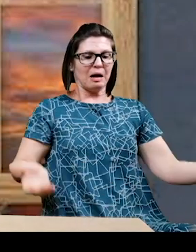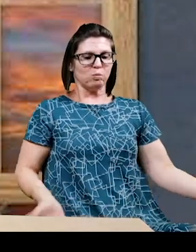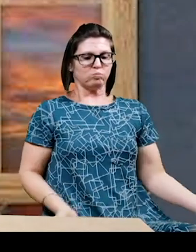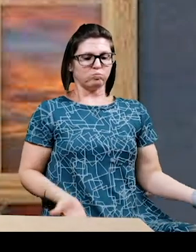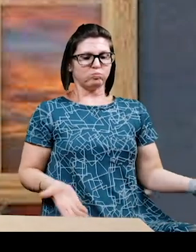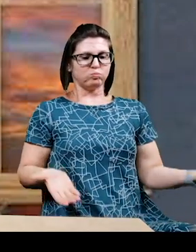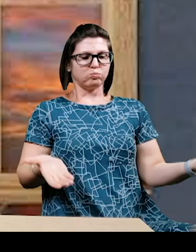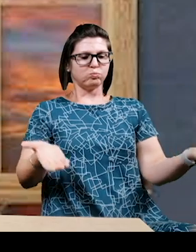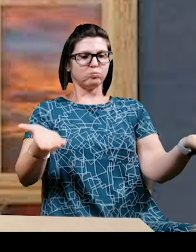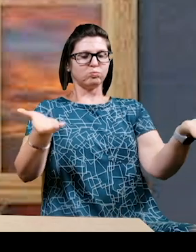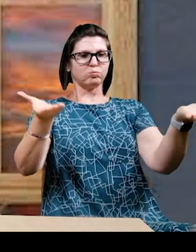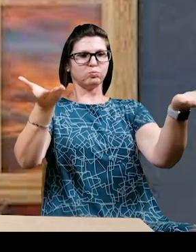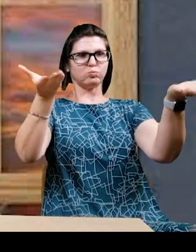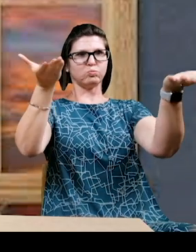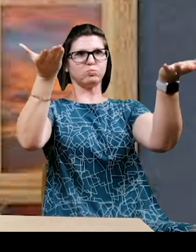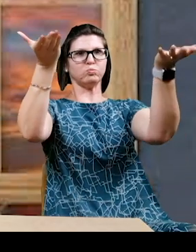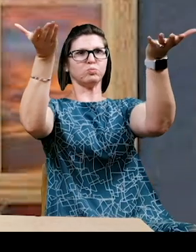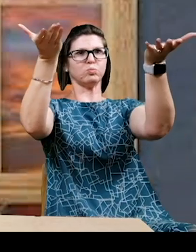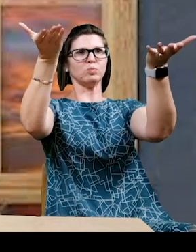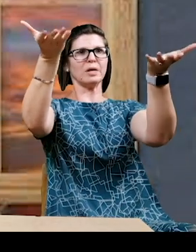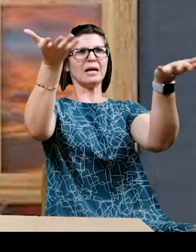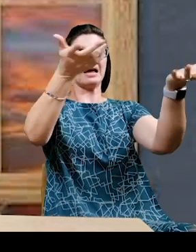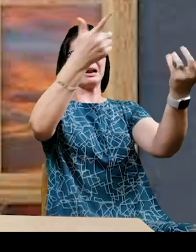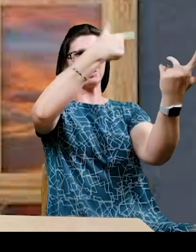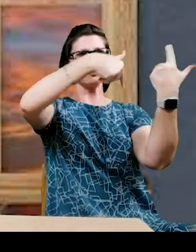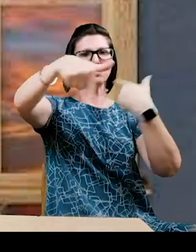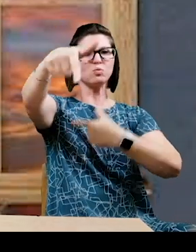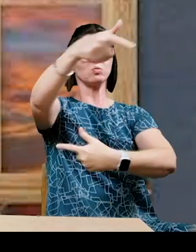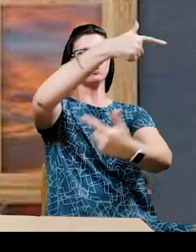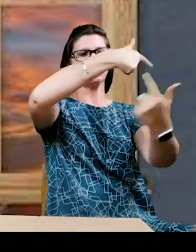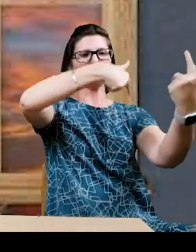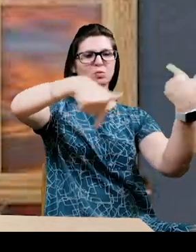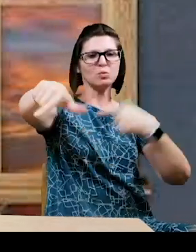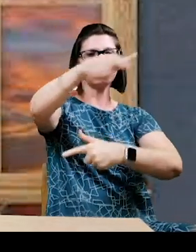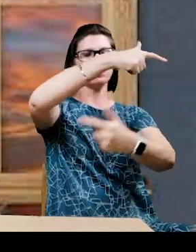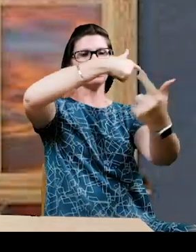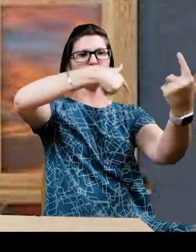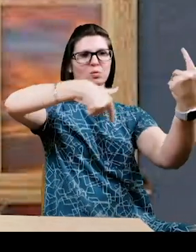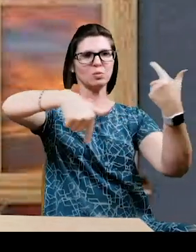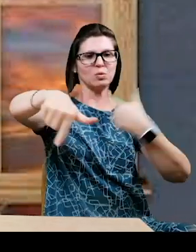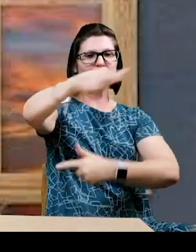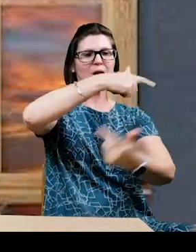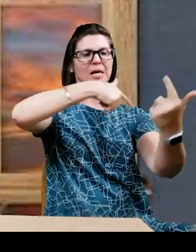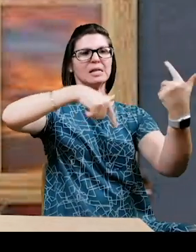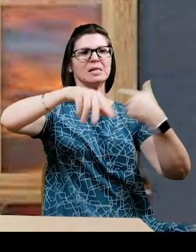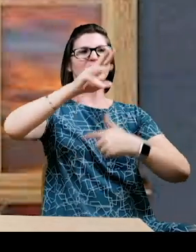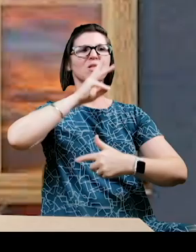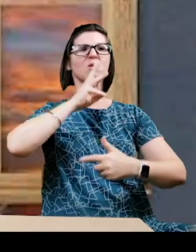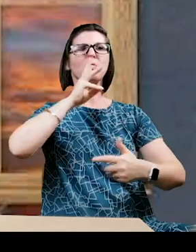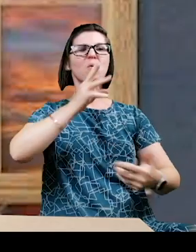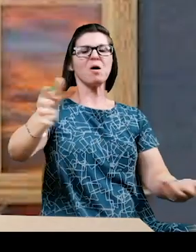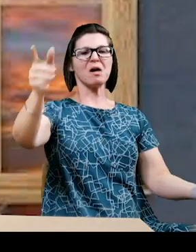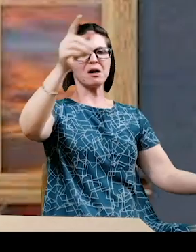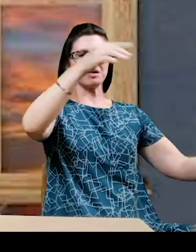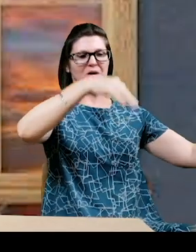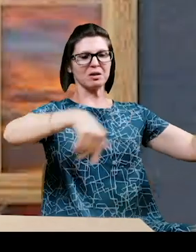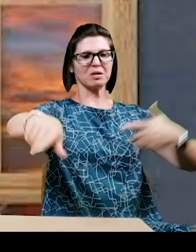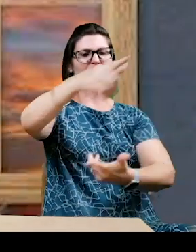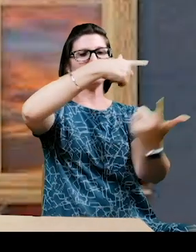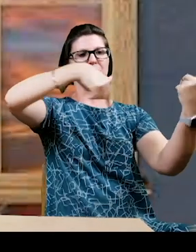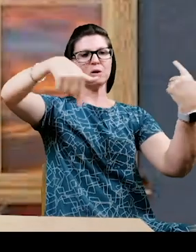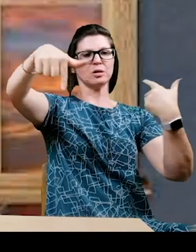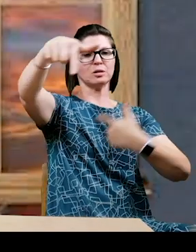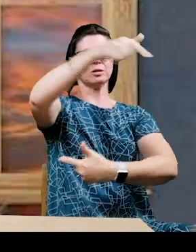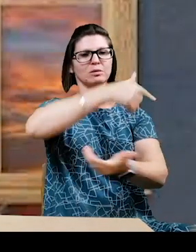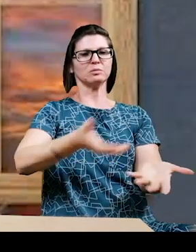off the ocean floor and led him in a crazy, wild, and spinning dance. The water pummeled him and lifted him